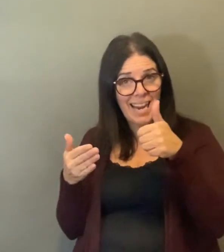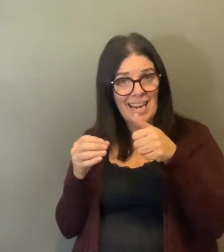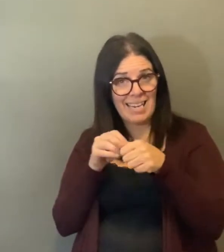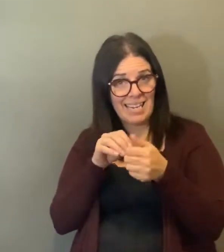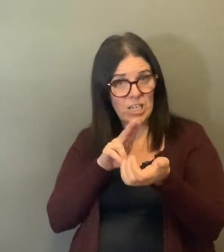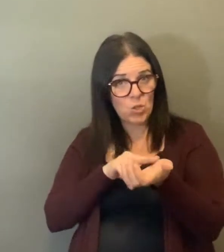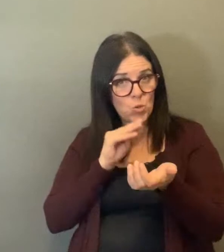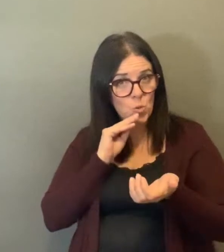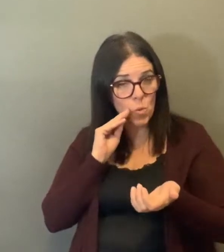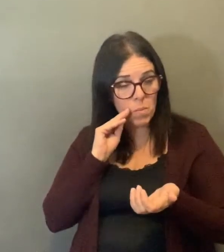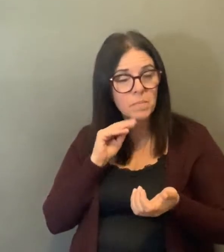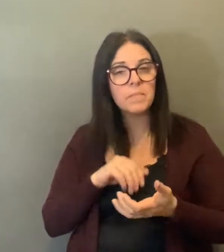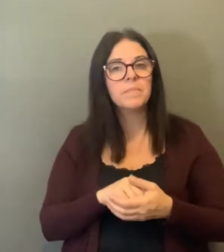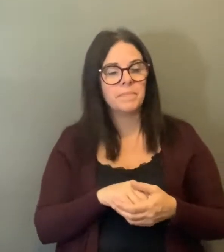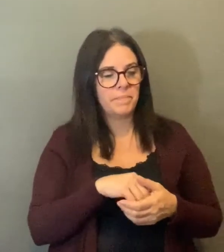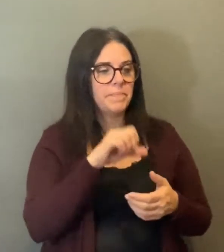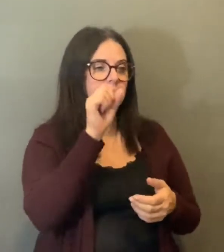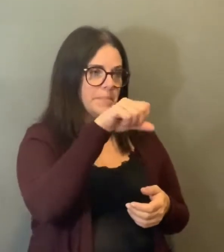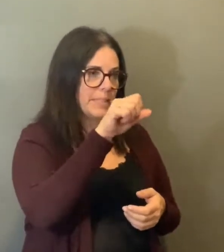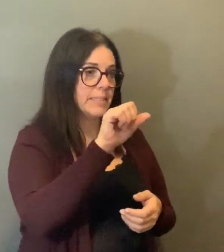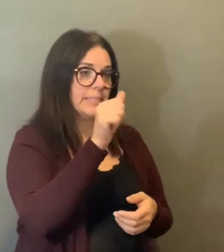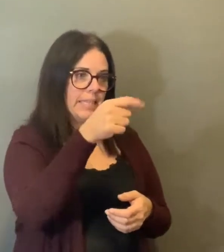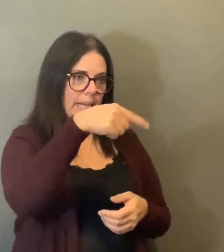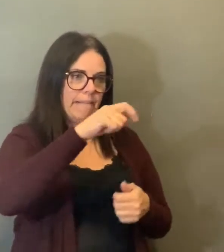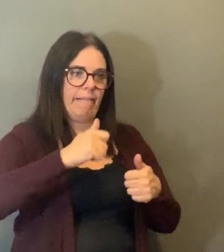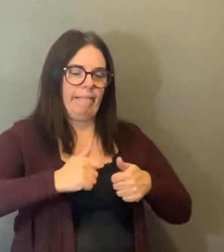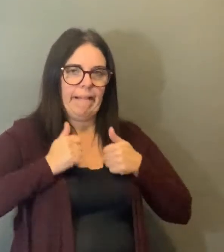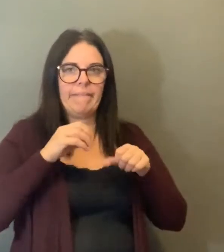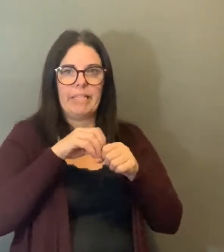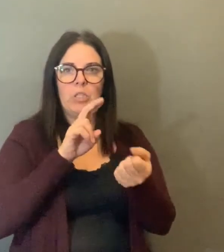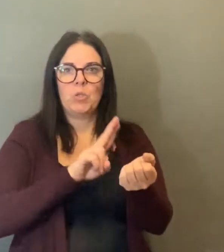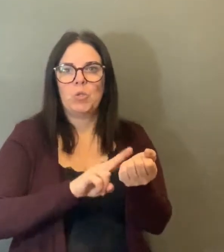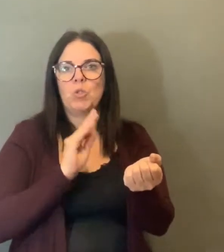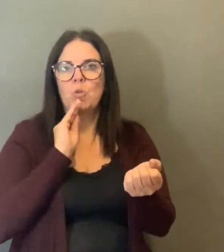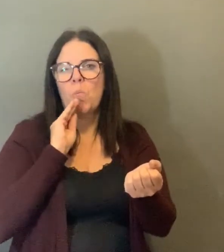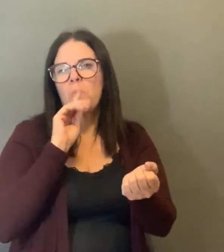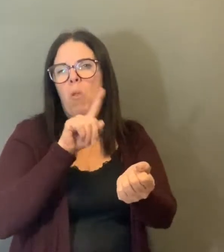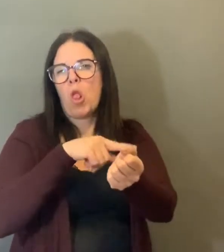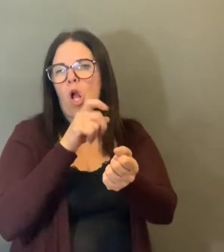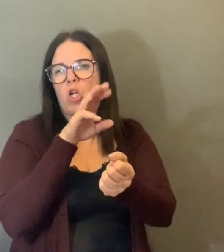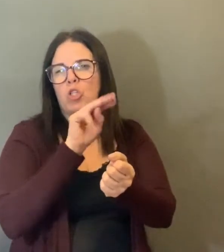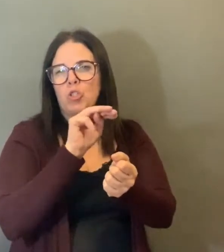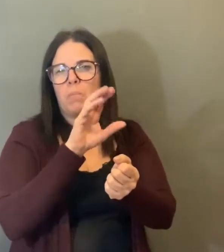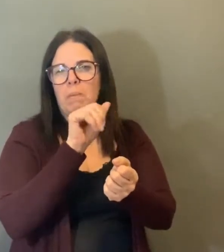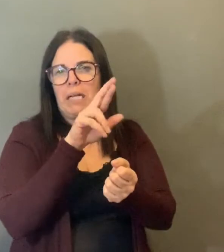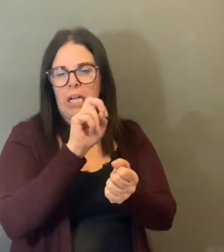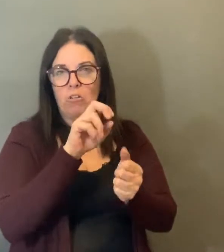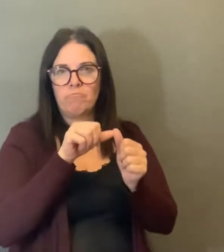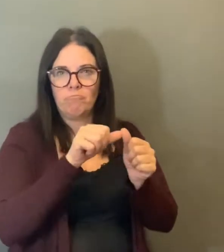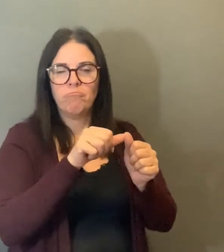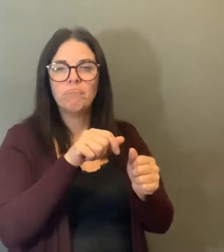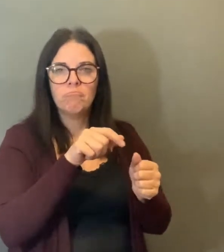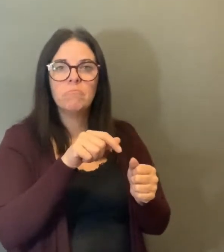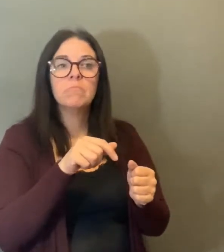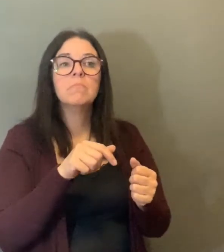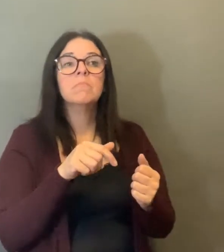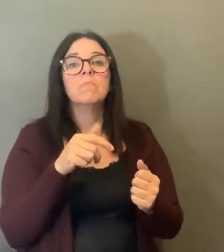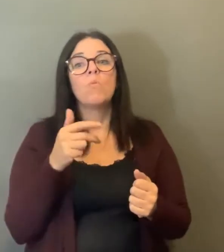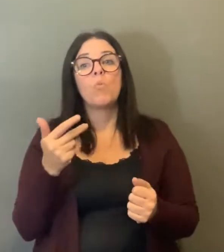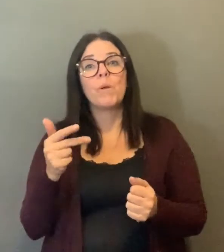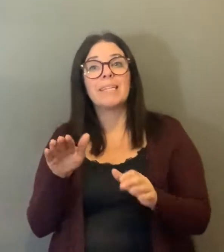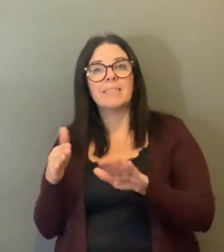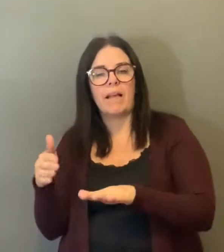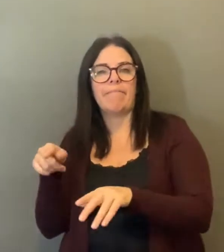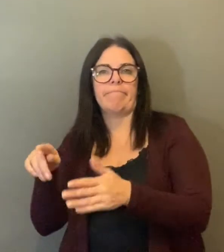And I just wanted to clarify, the 13 deaths, you said 10 were in long-term care homes? In total, yes. 10 deaths were